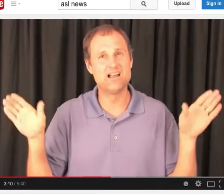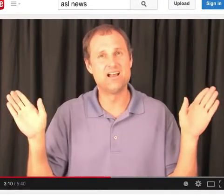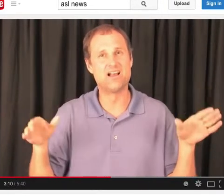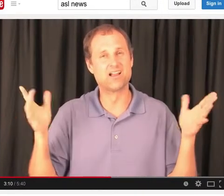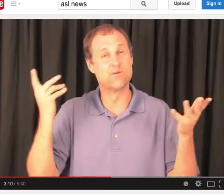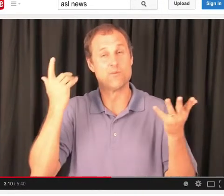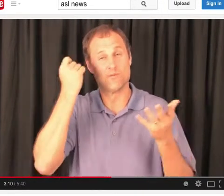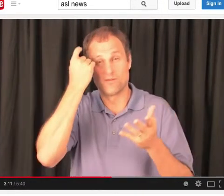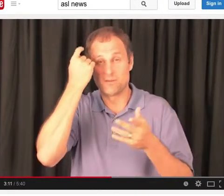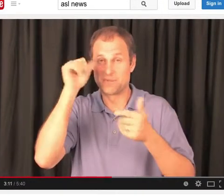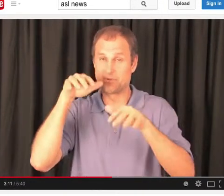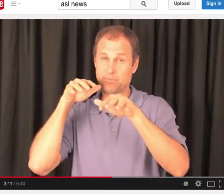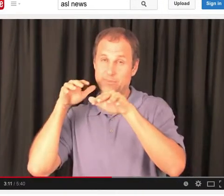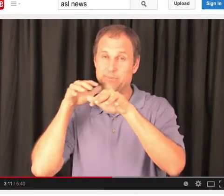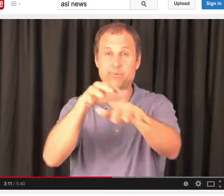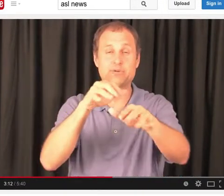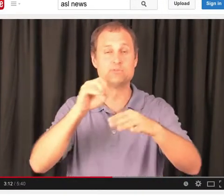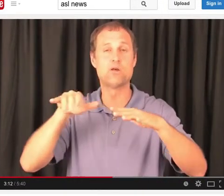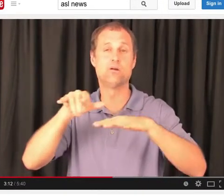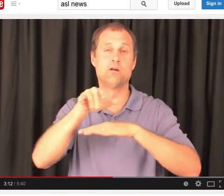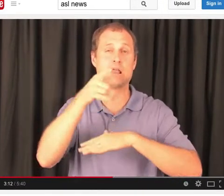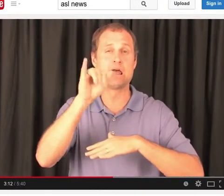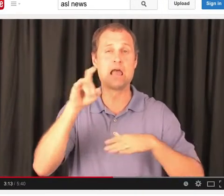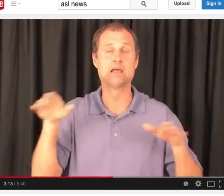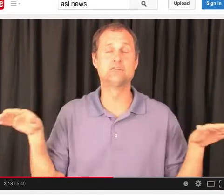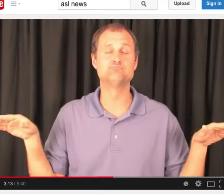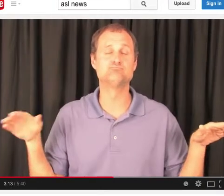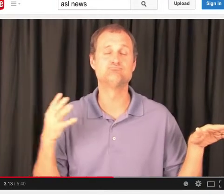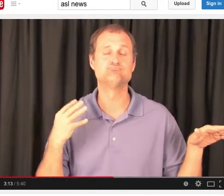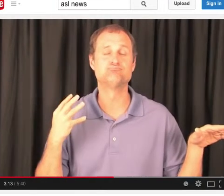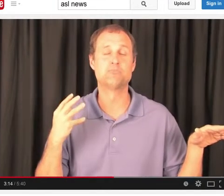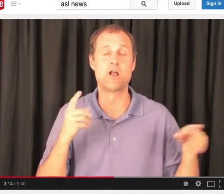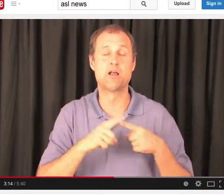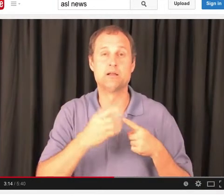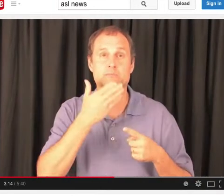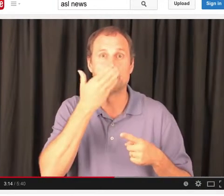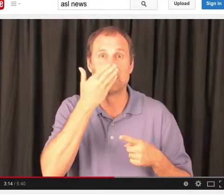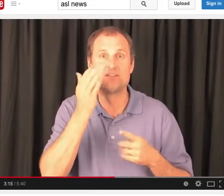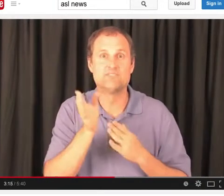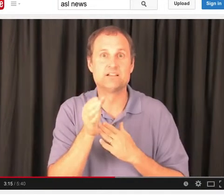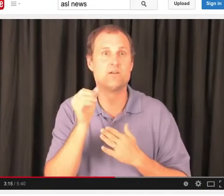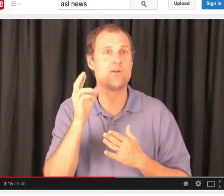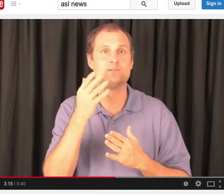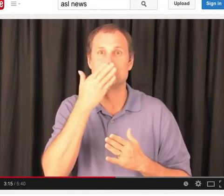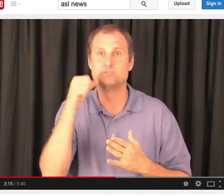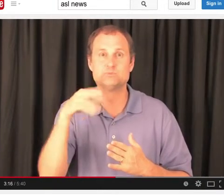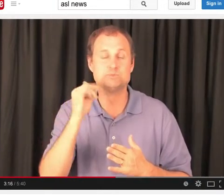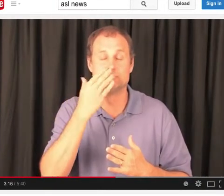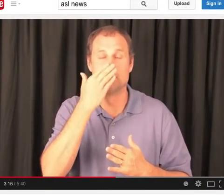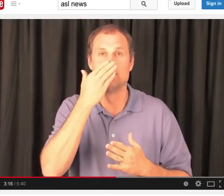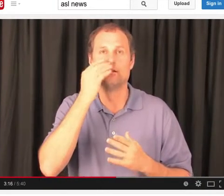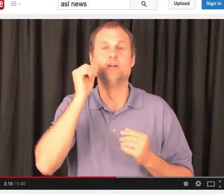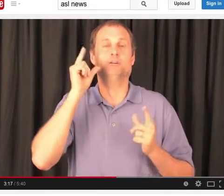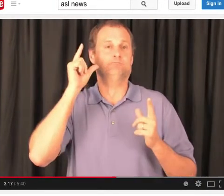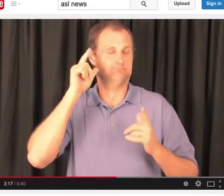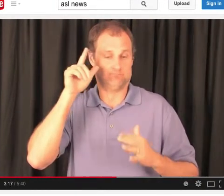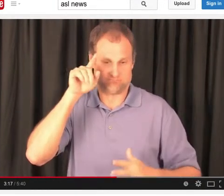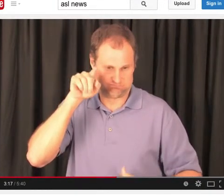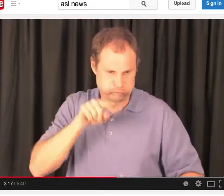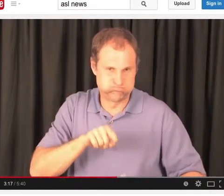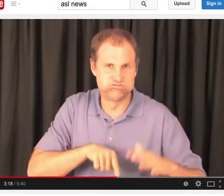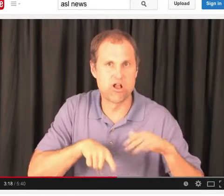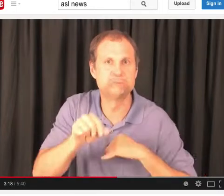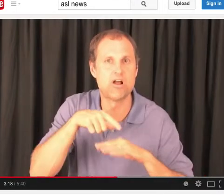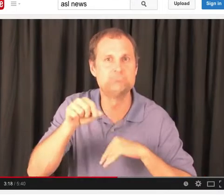And another very interesting discovery is that whenever, because they fly for long periods of time, they